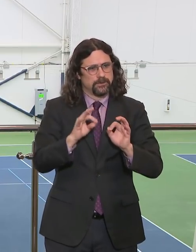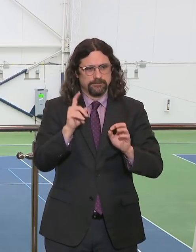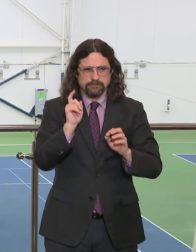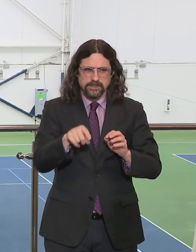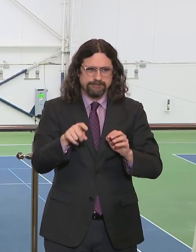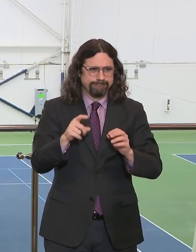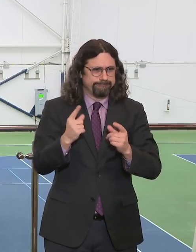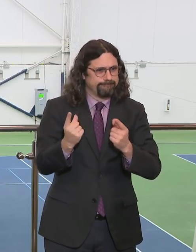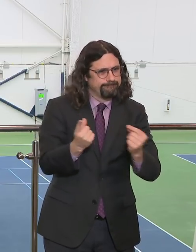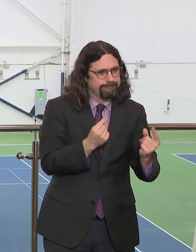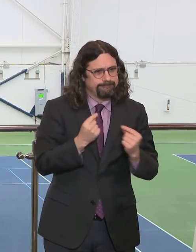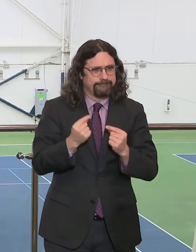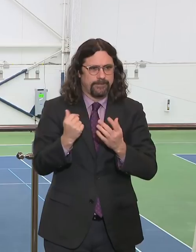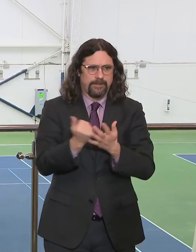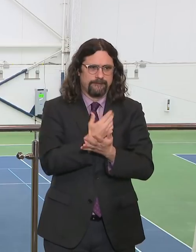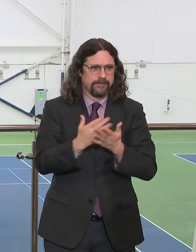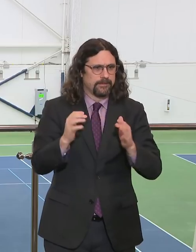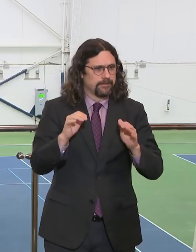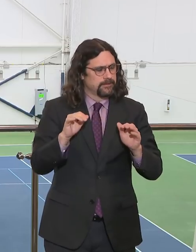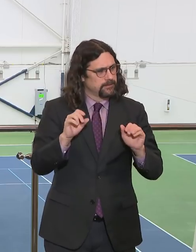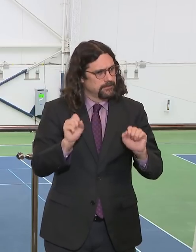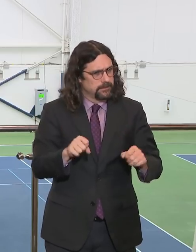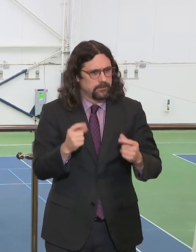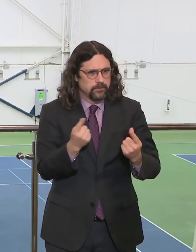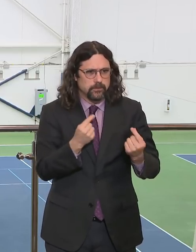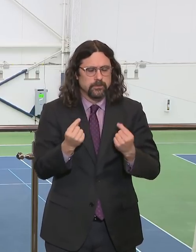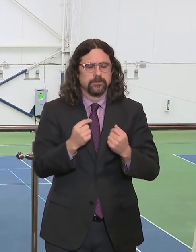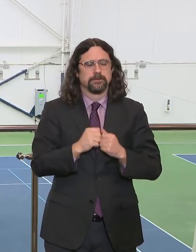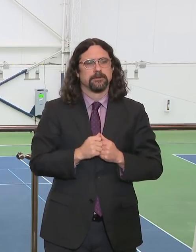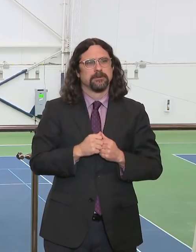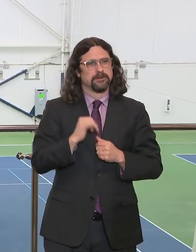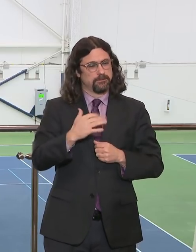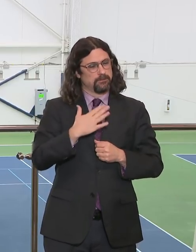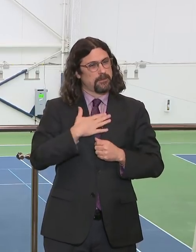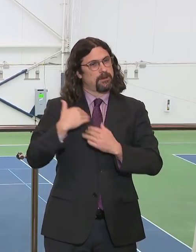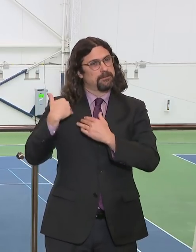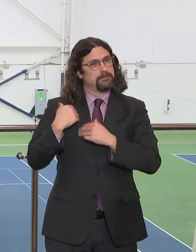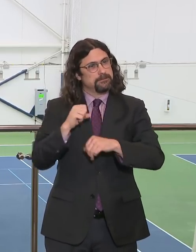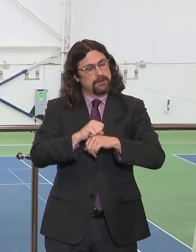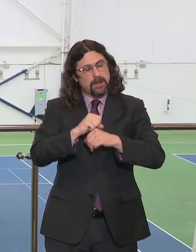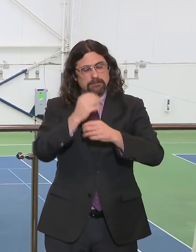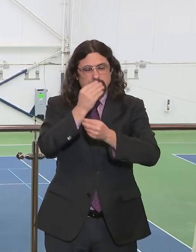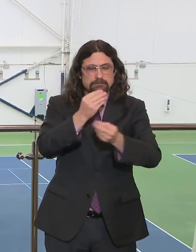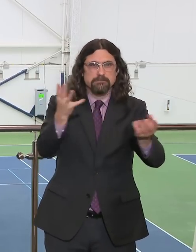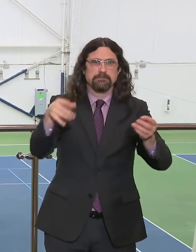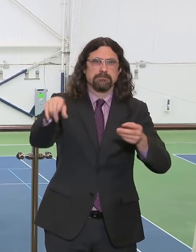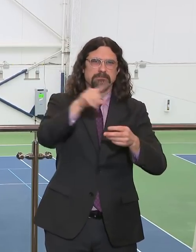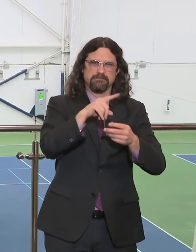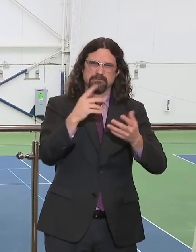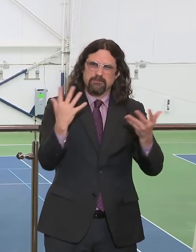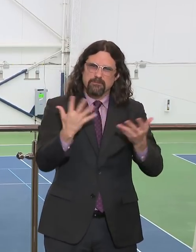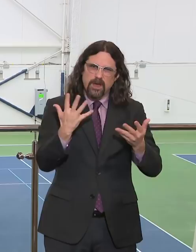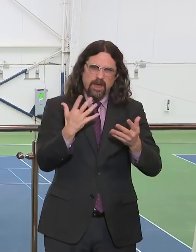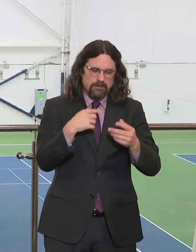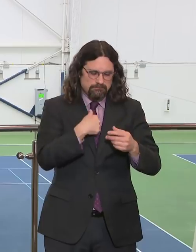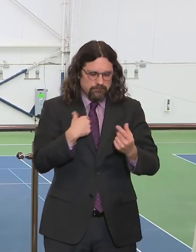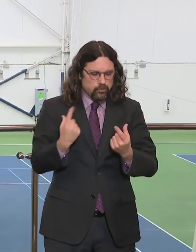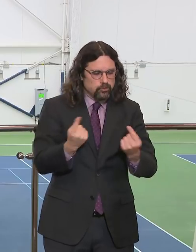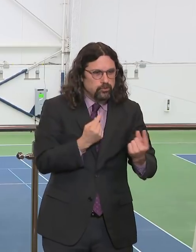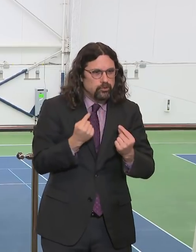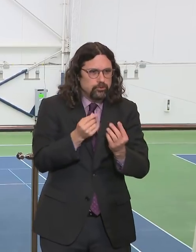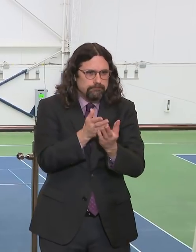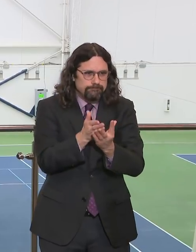how intense this battle will be. The fact is coming on fast and it will not be over in an instant.